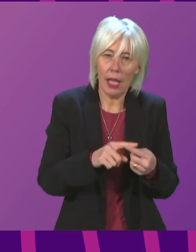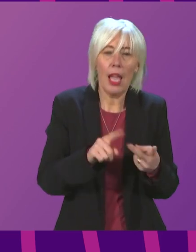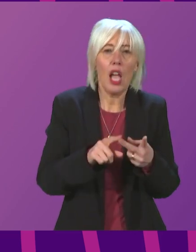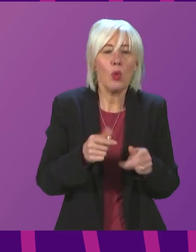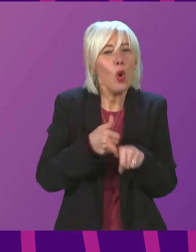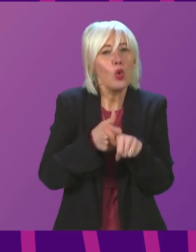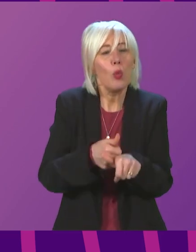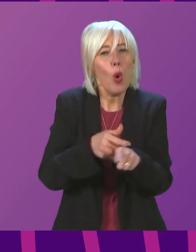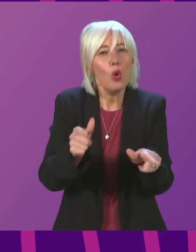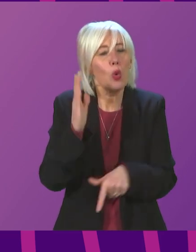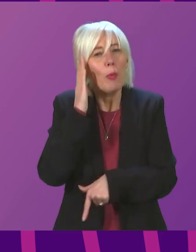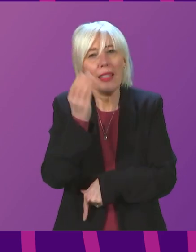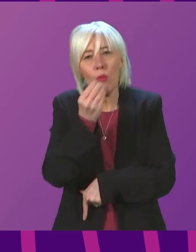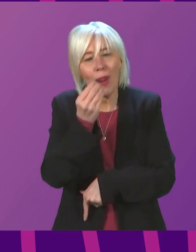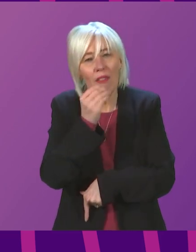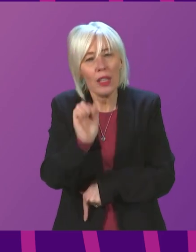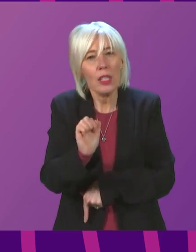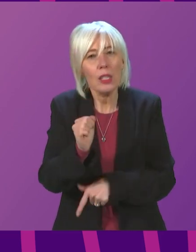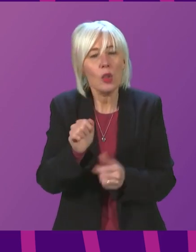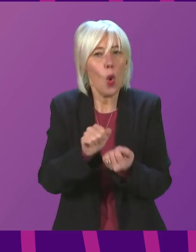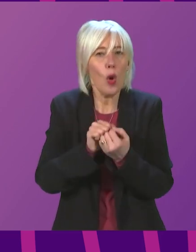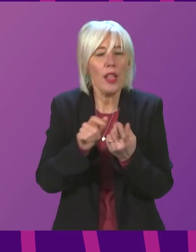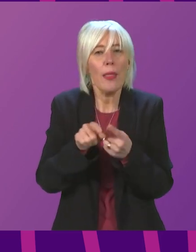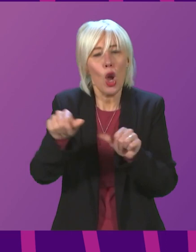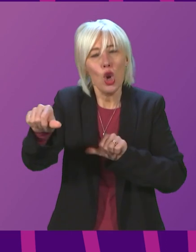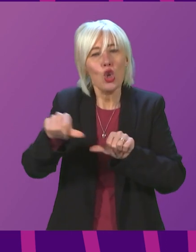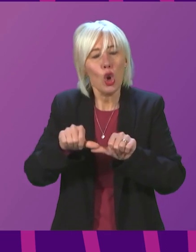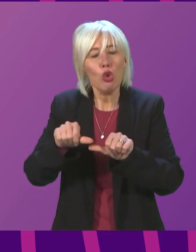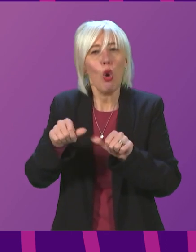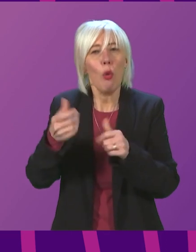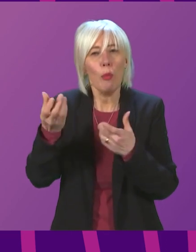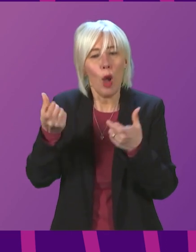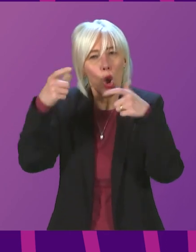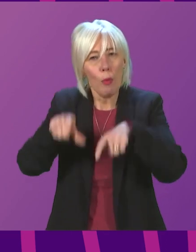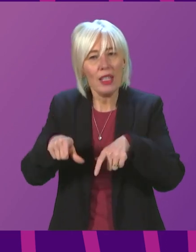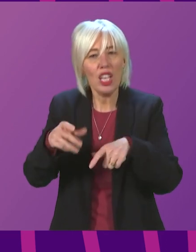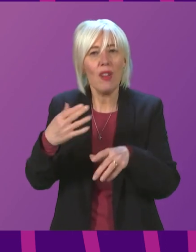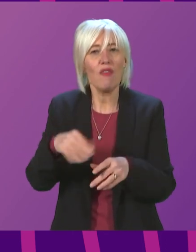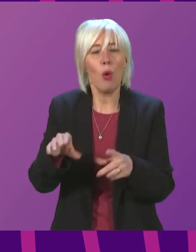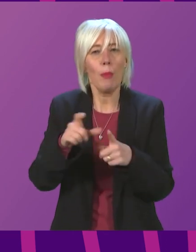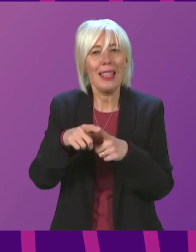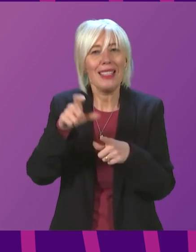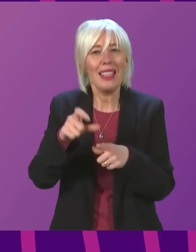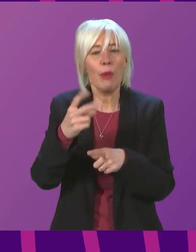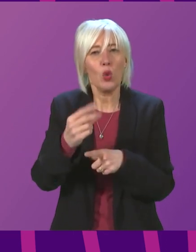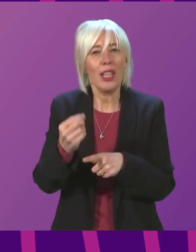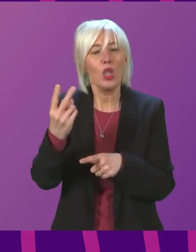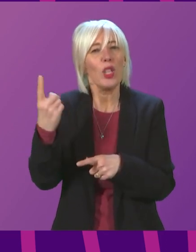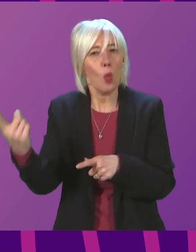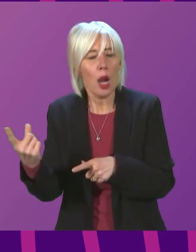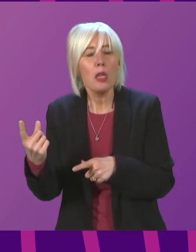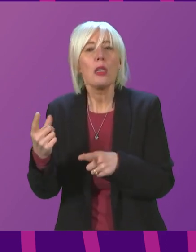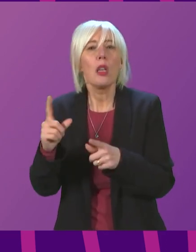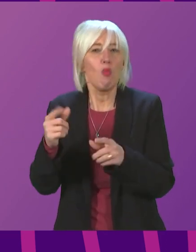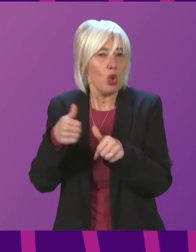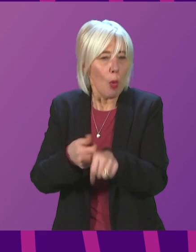B&B owners and other providers of short-term accommodation since December 2021? And what plans are there to introduce additional support?